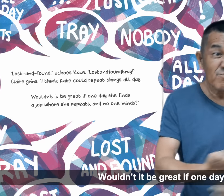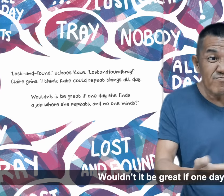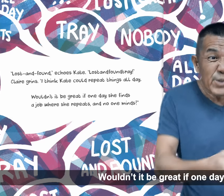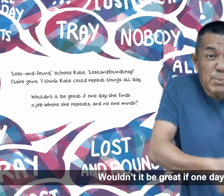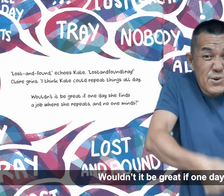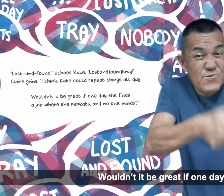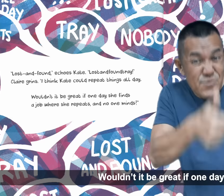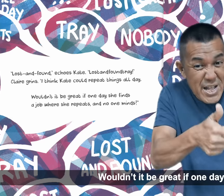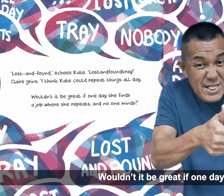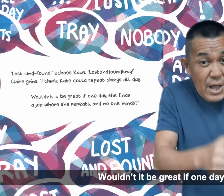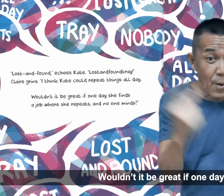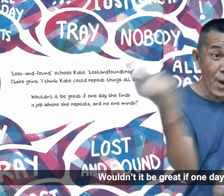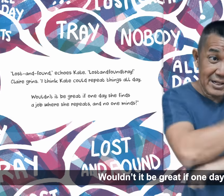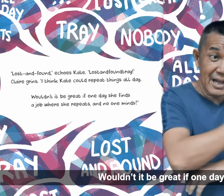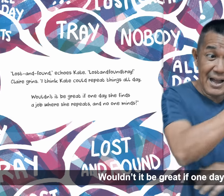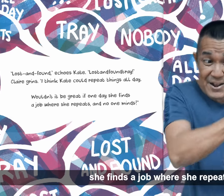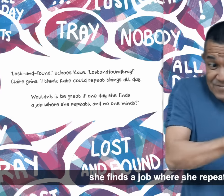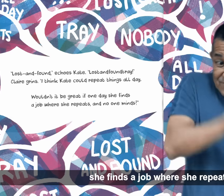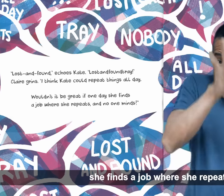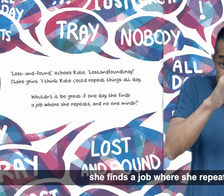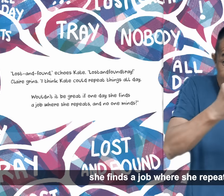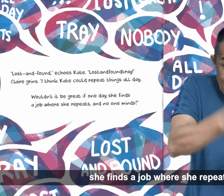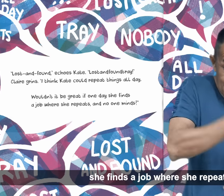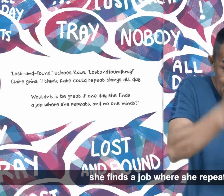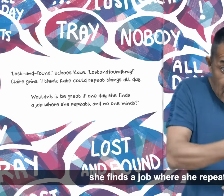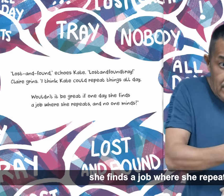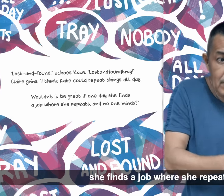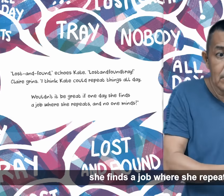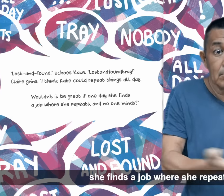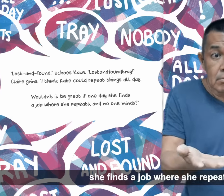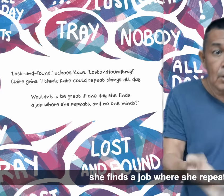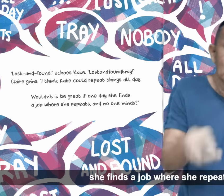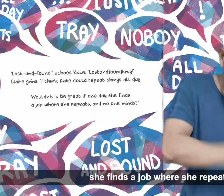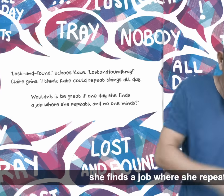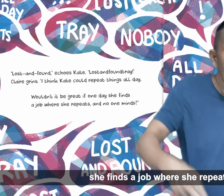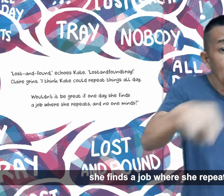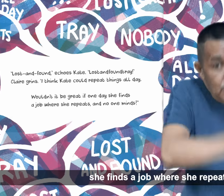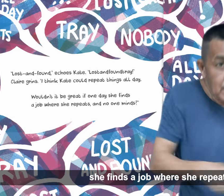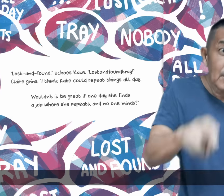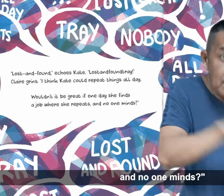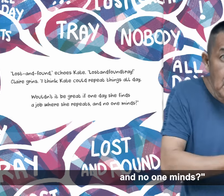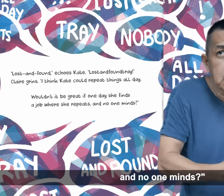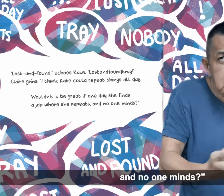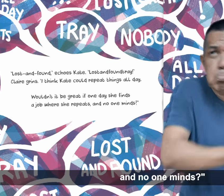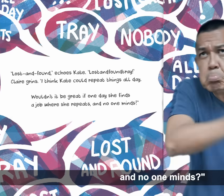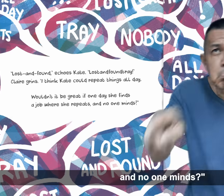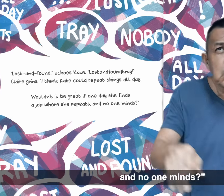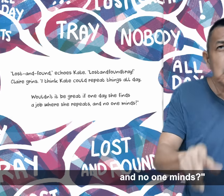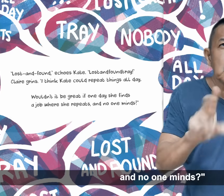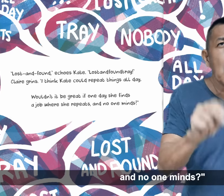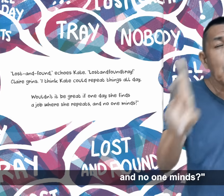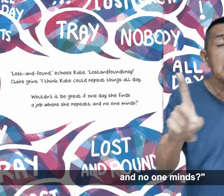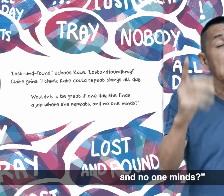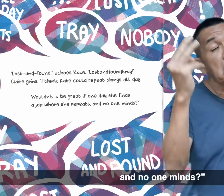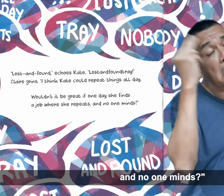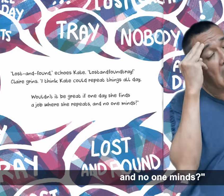Wouldn't it be great if one day she finds a job where she repeats and no one